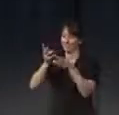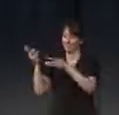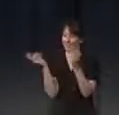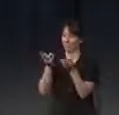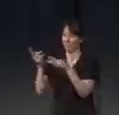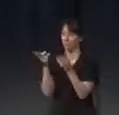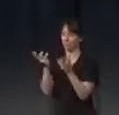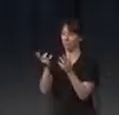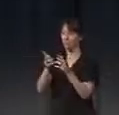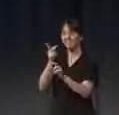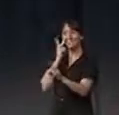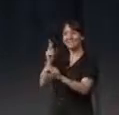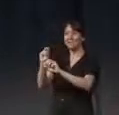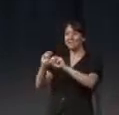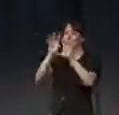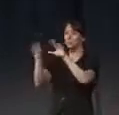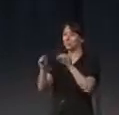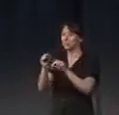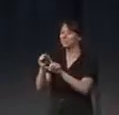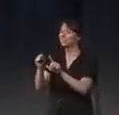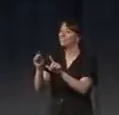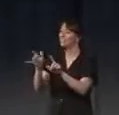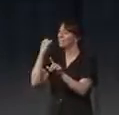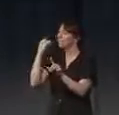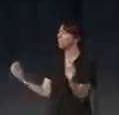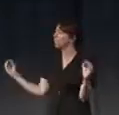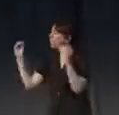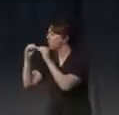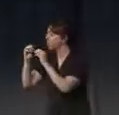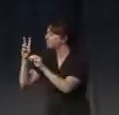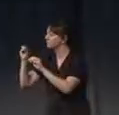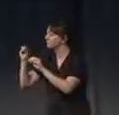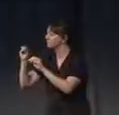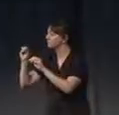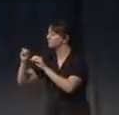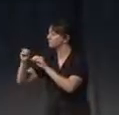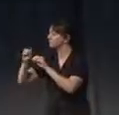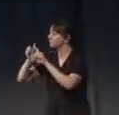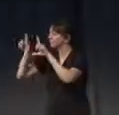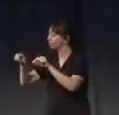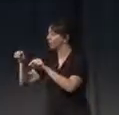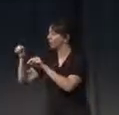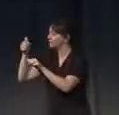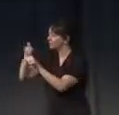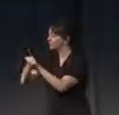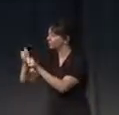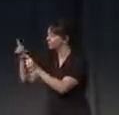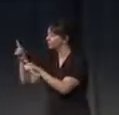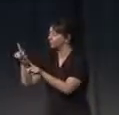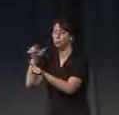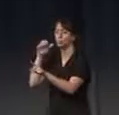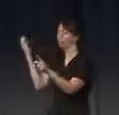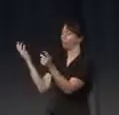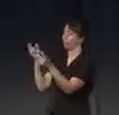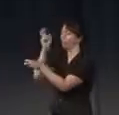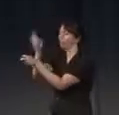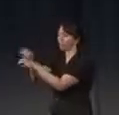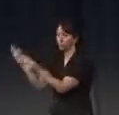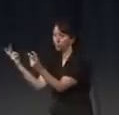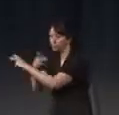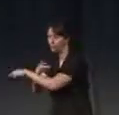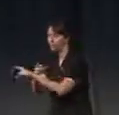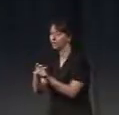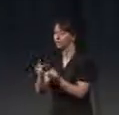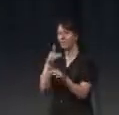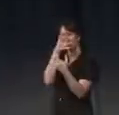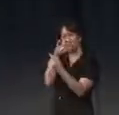add more images. think so now David Cameron is recording with 60 frames per second. But actually you don't see this motion, but there is something, you know. I